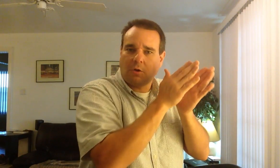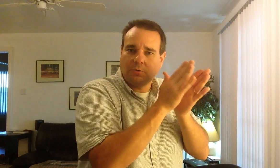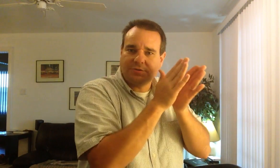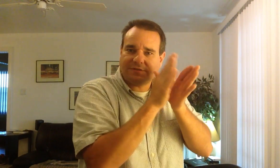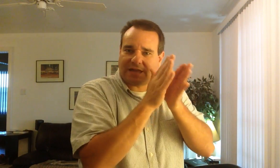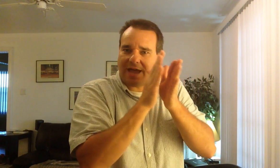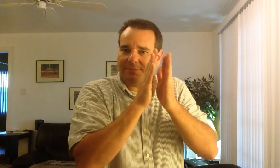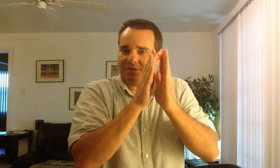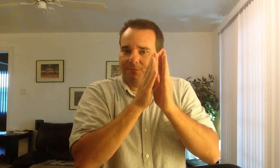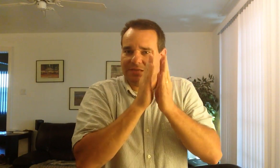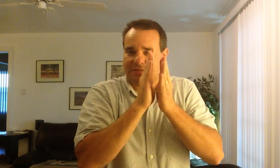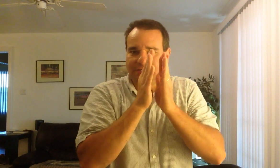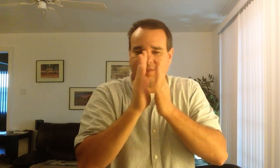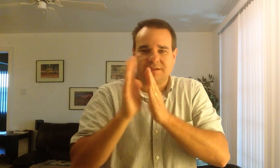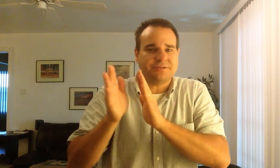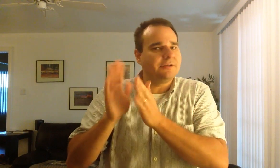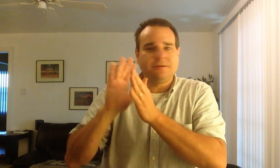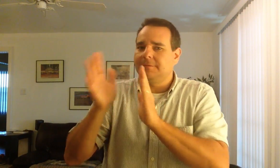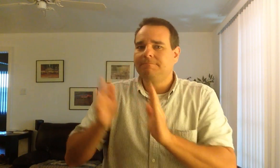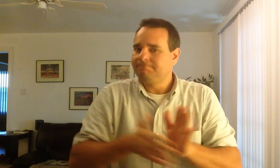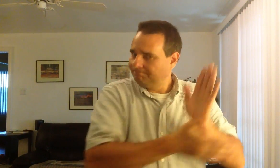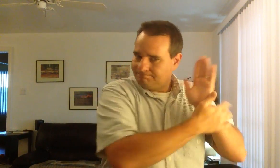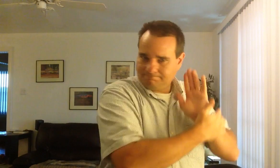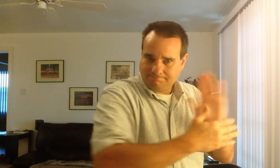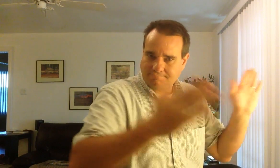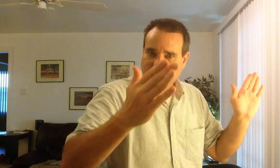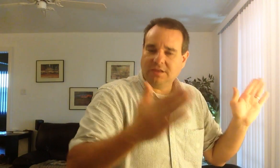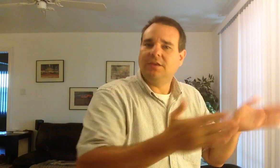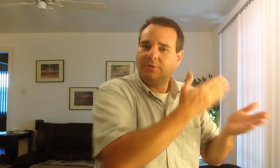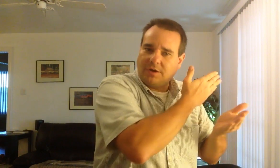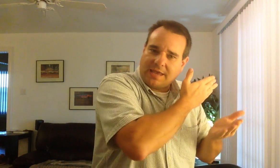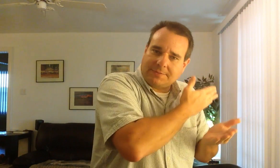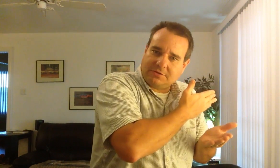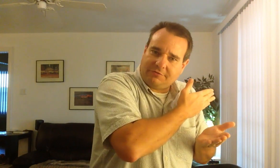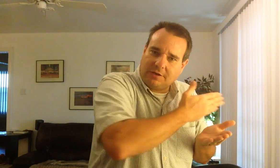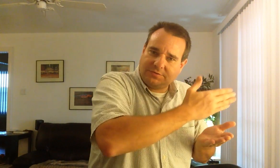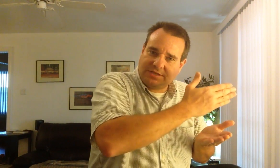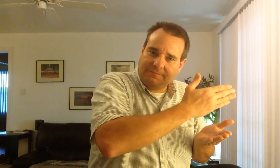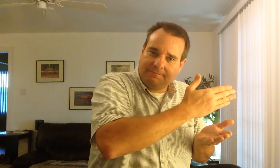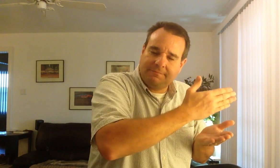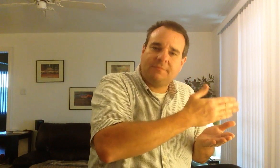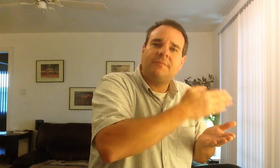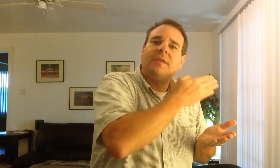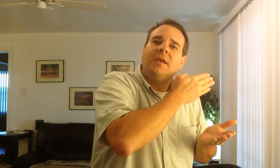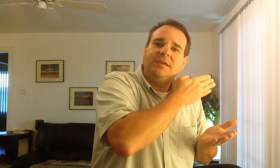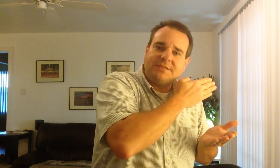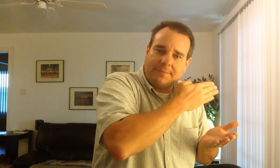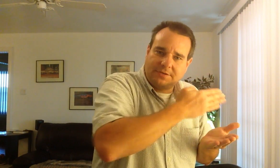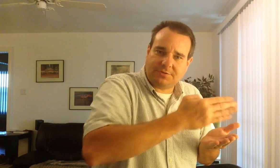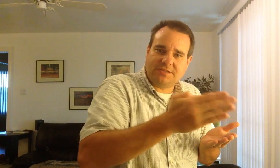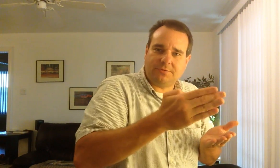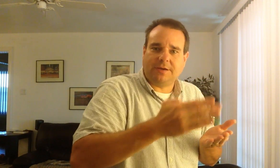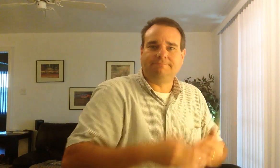holes of time that you're missing things. You want to capture the frequency? You sample it twice the rate.